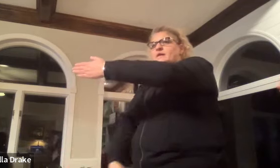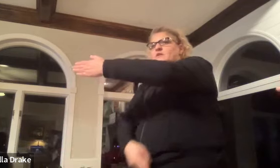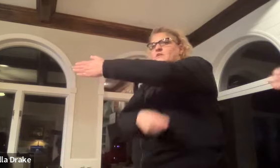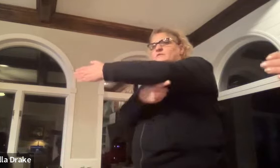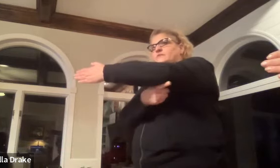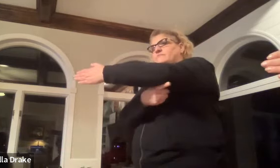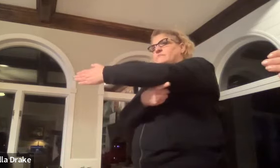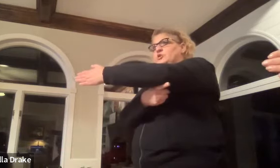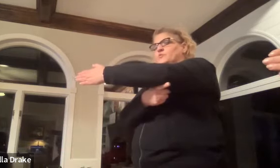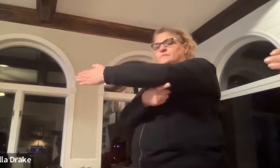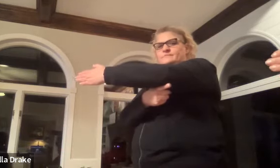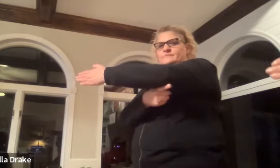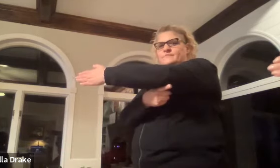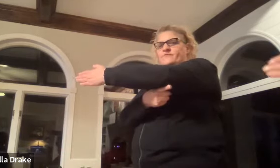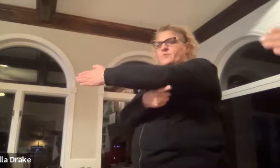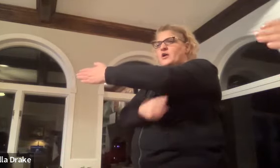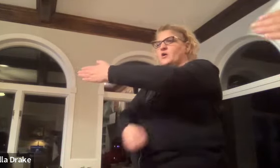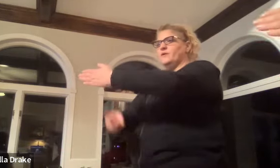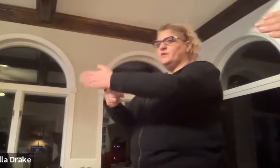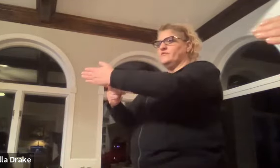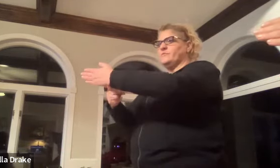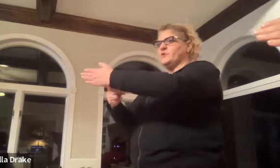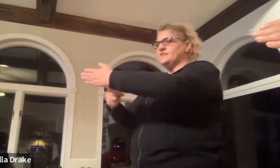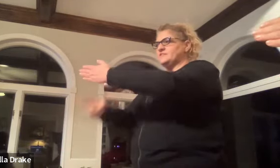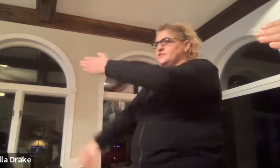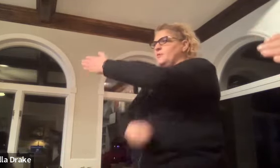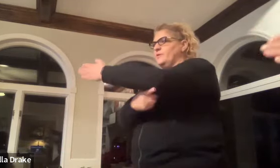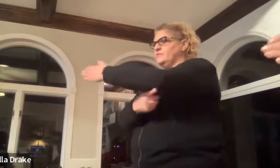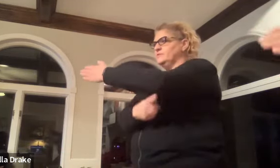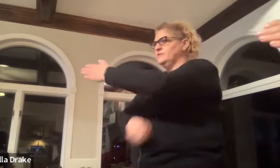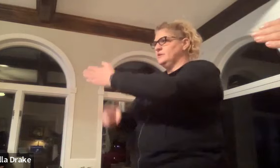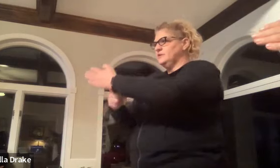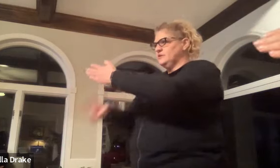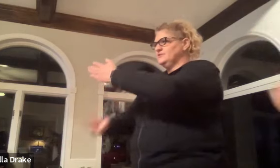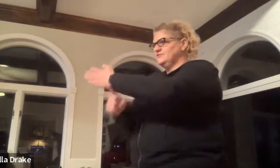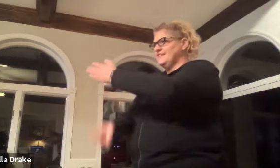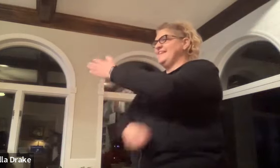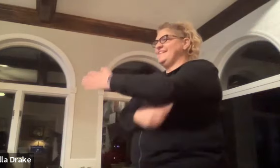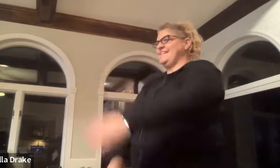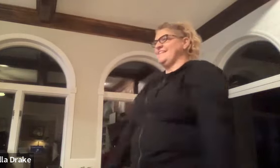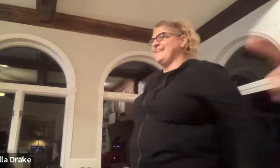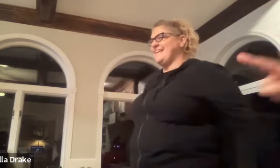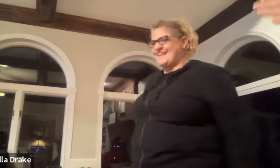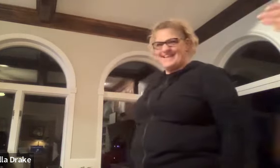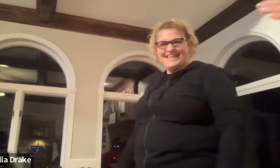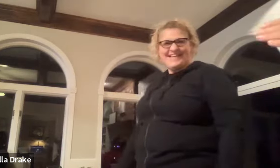a you from your elbow from your wrist to your elbow this is trash i